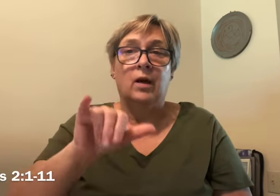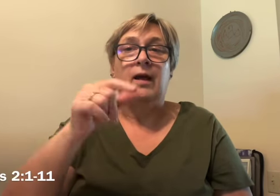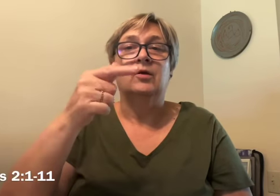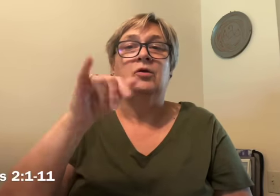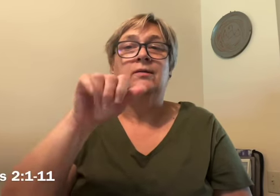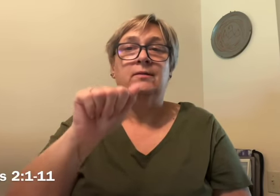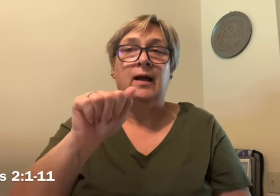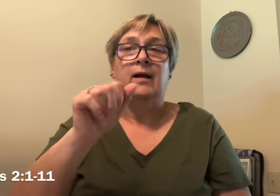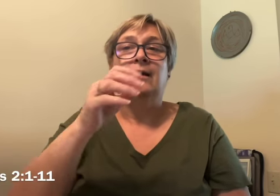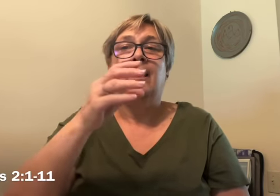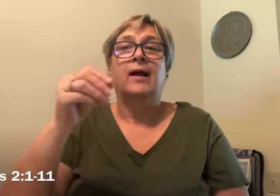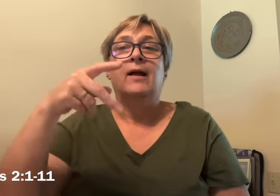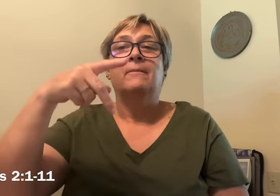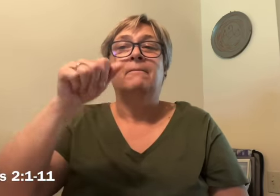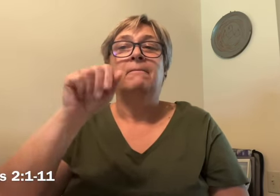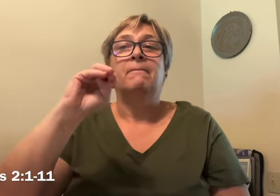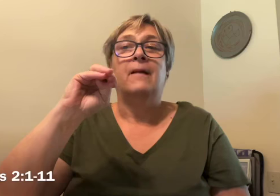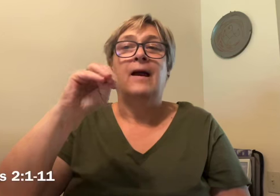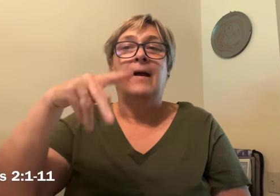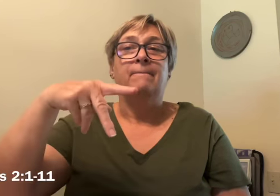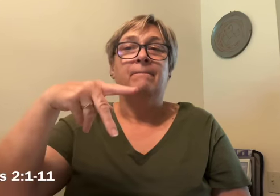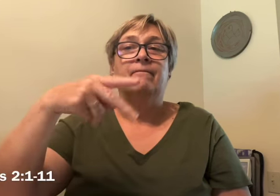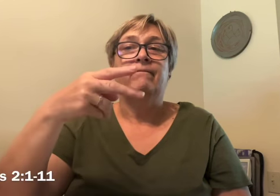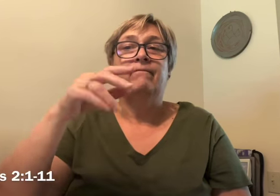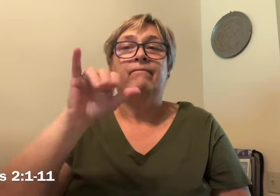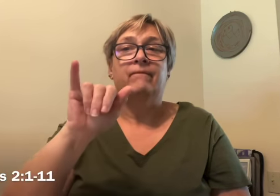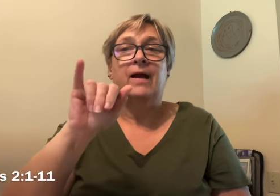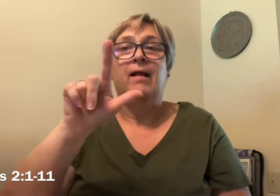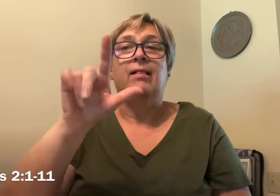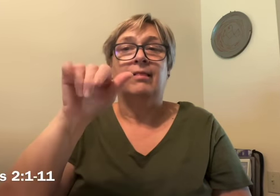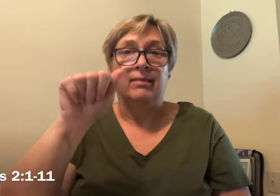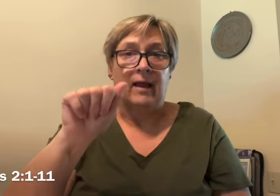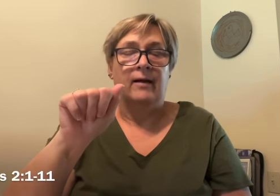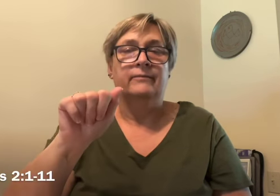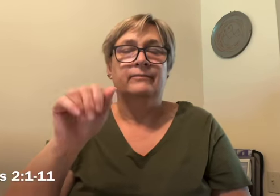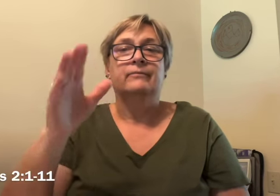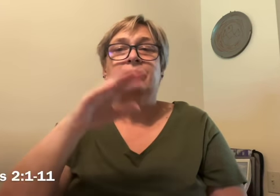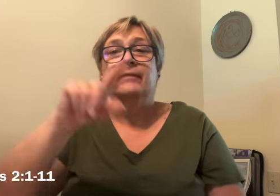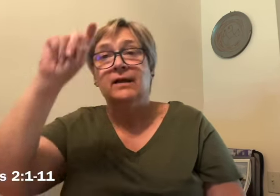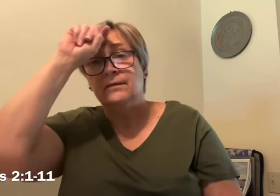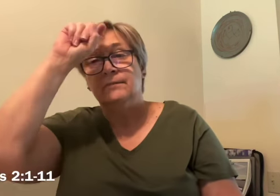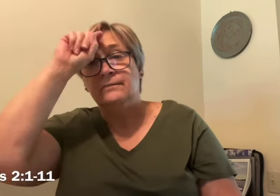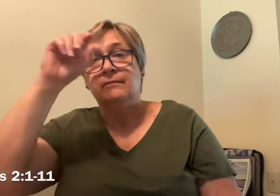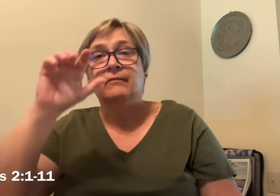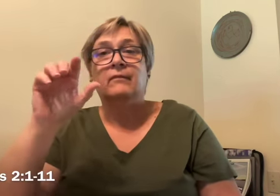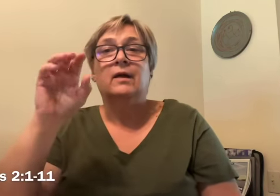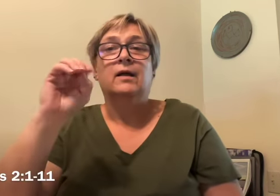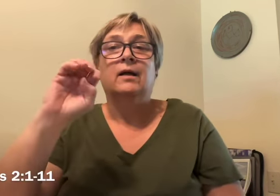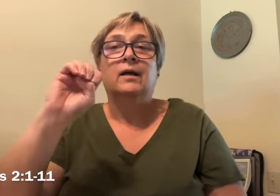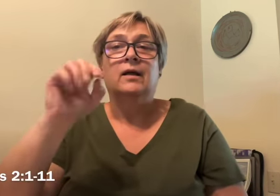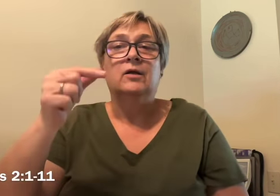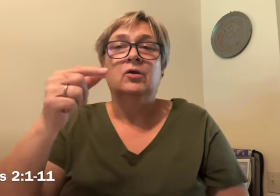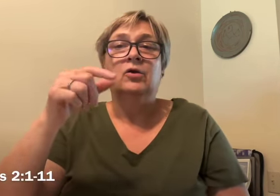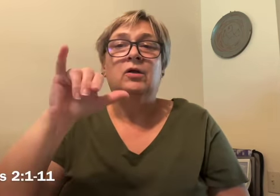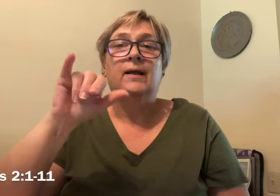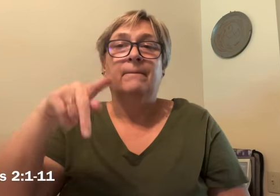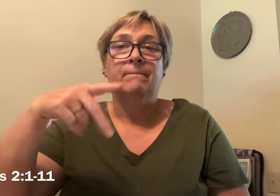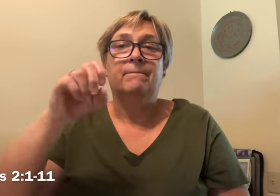Phrygia Phrygia and Pamphylia Egypt in the districts